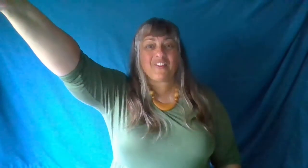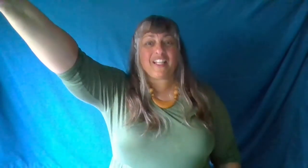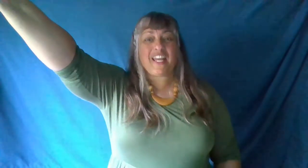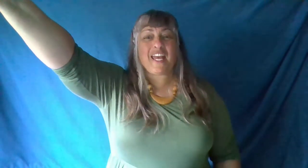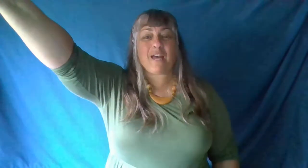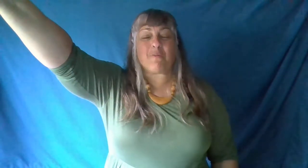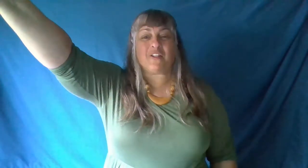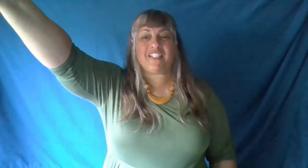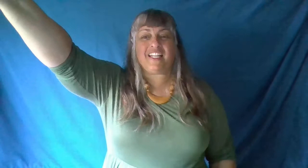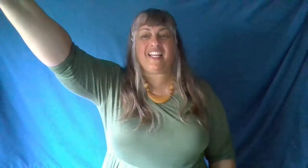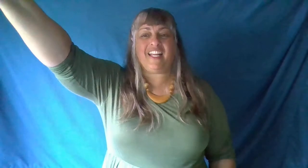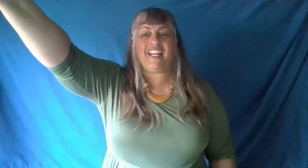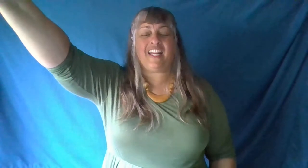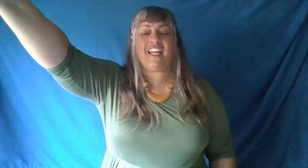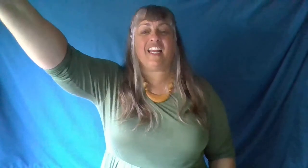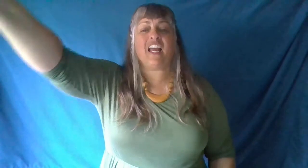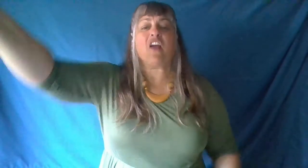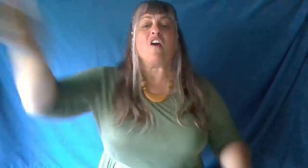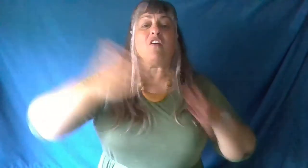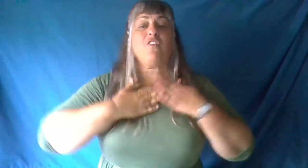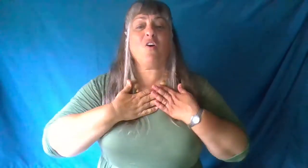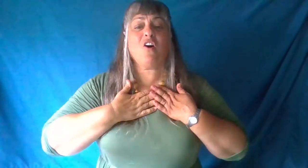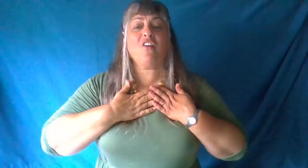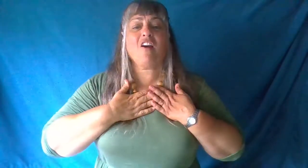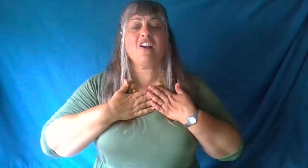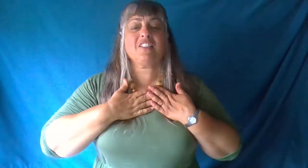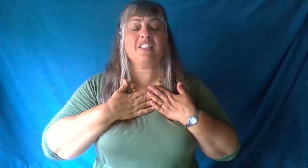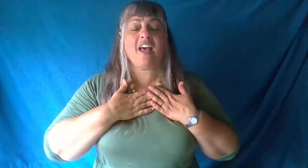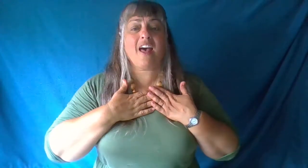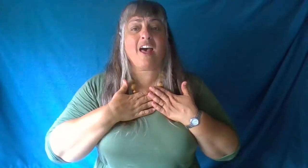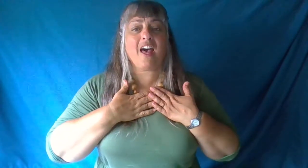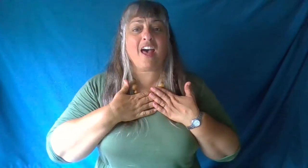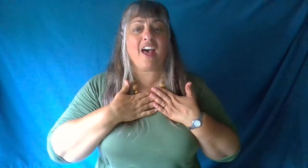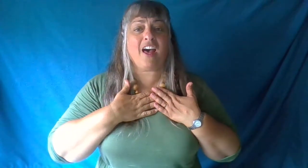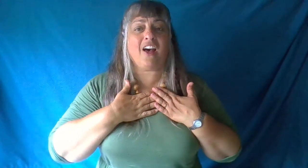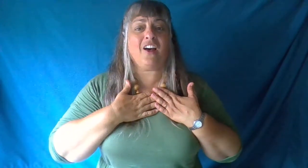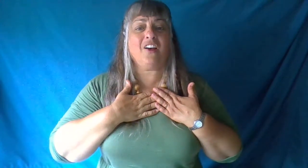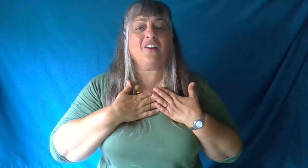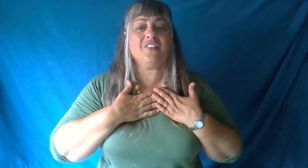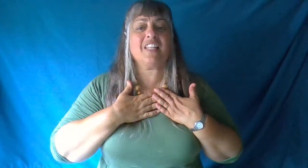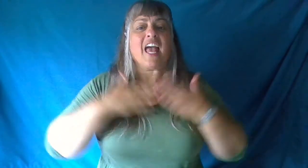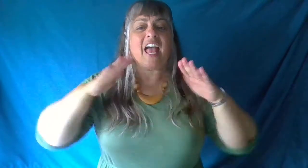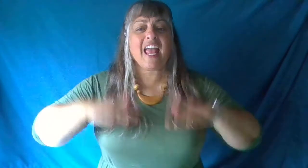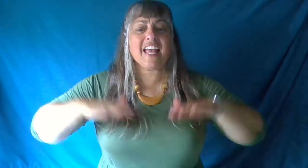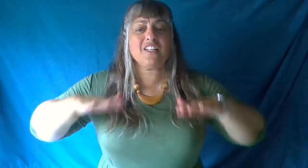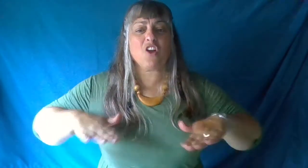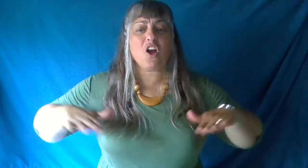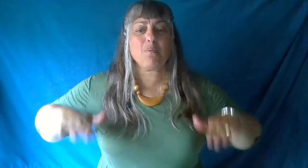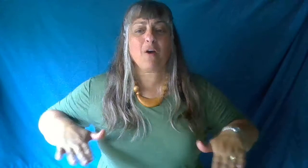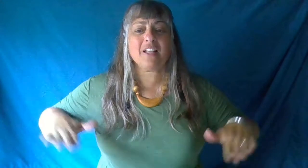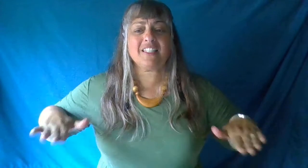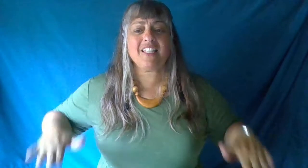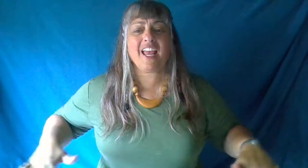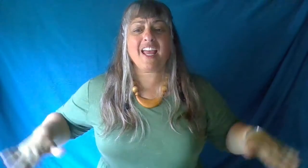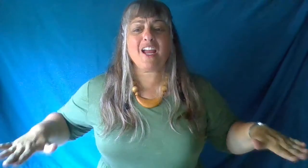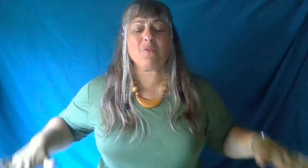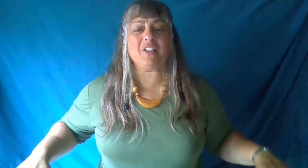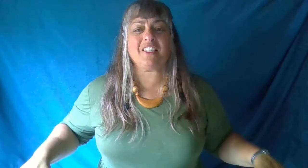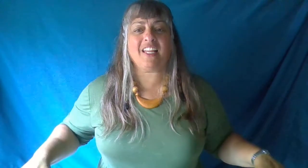liberty for ourselves and our posterity.